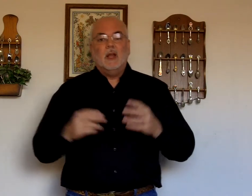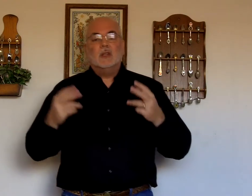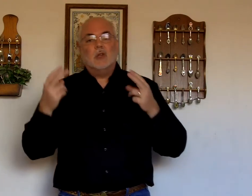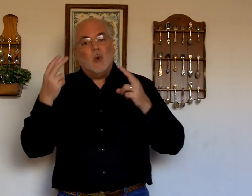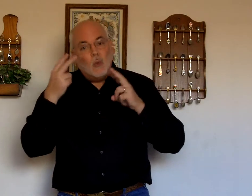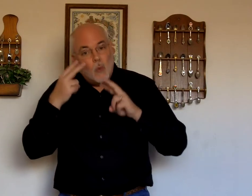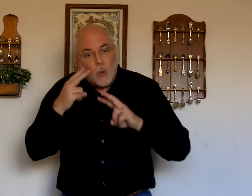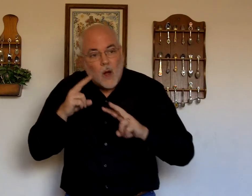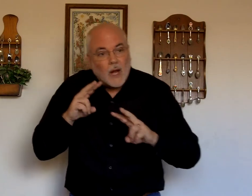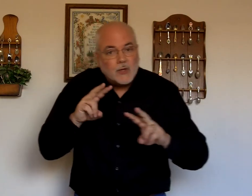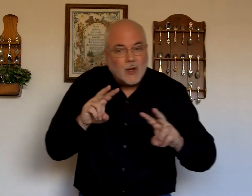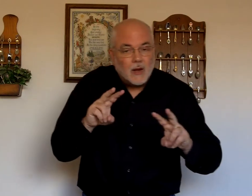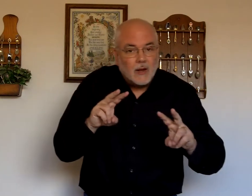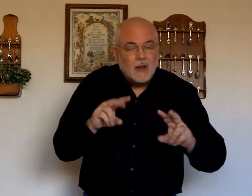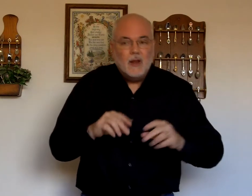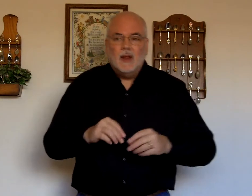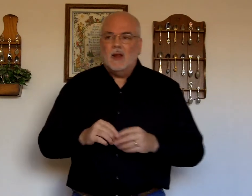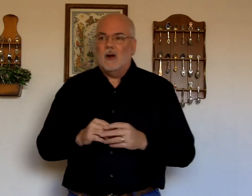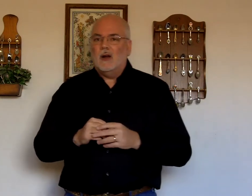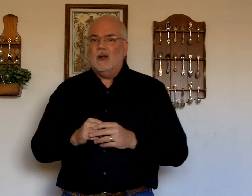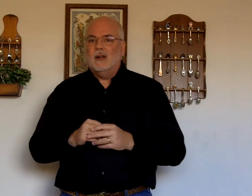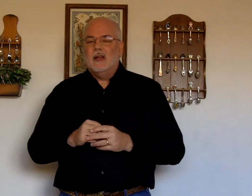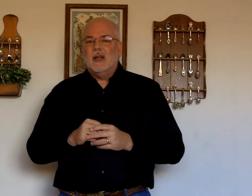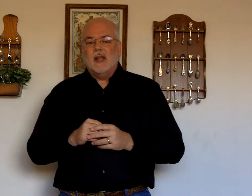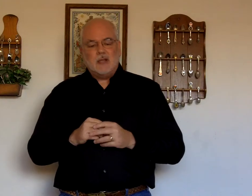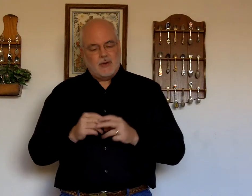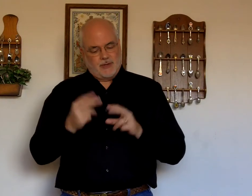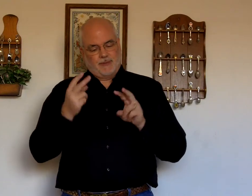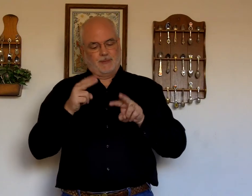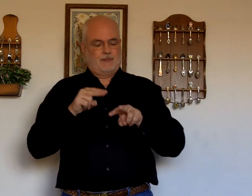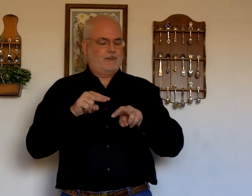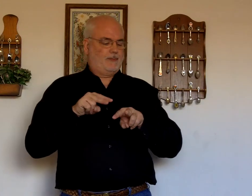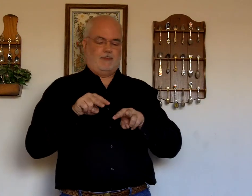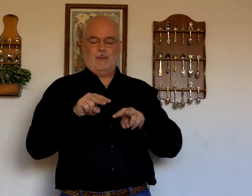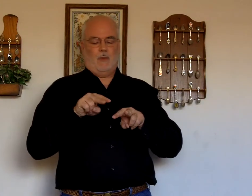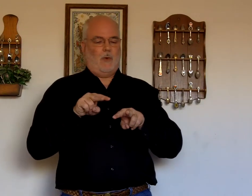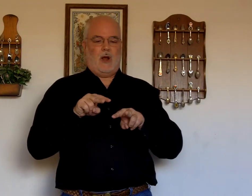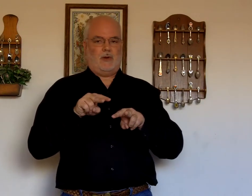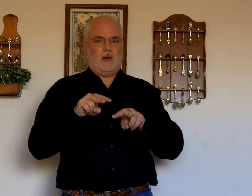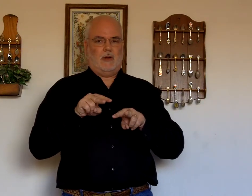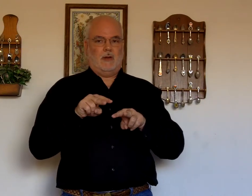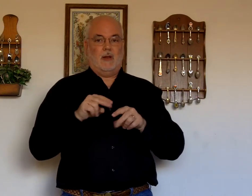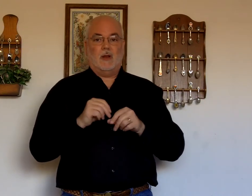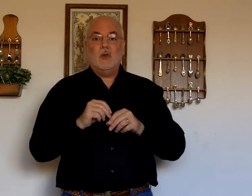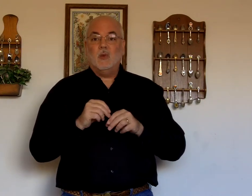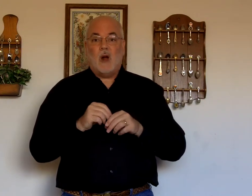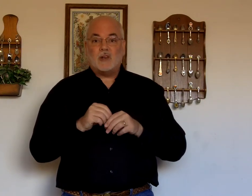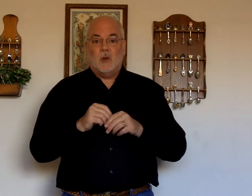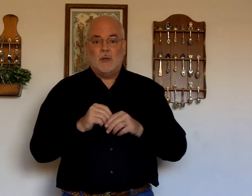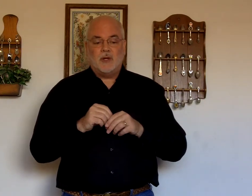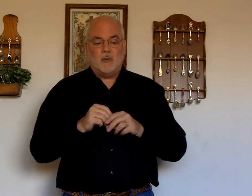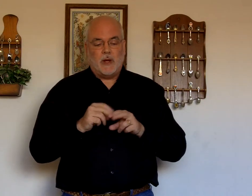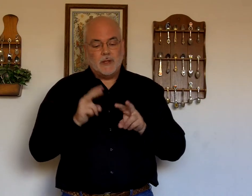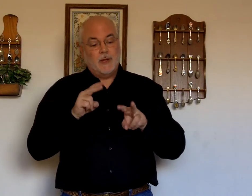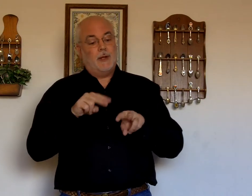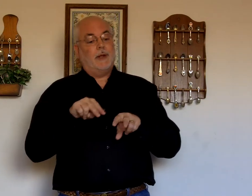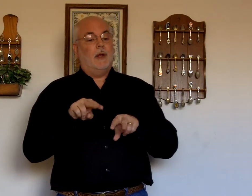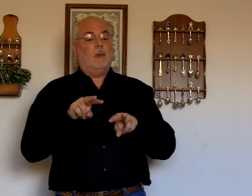So. Watching. Alright? He's not just. Watching. Watching. You can watch a whole bunch of different ways. I'm